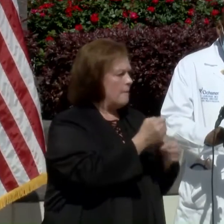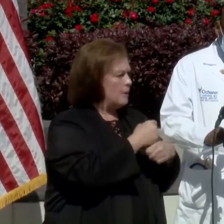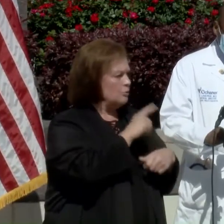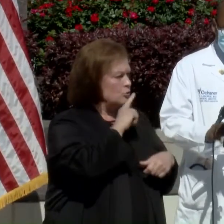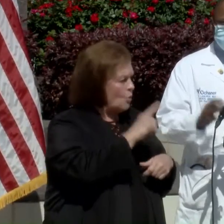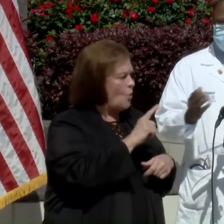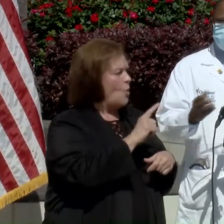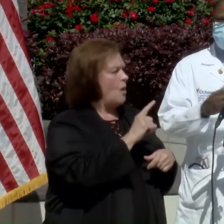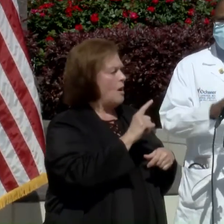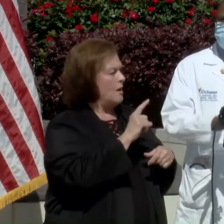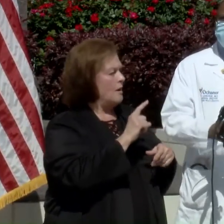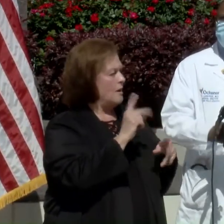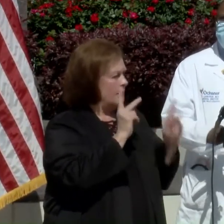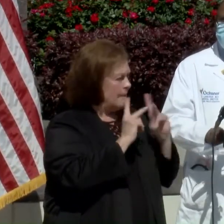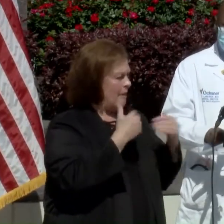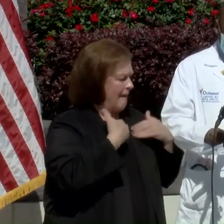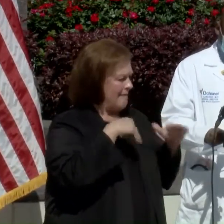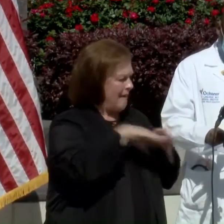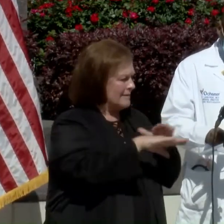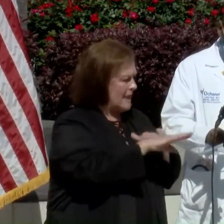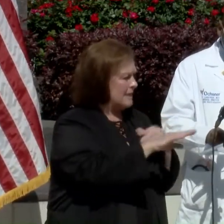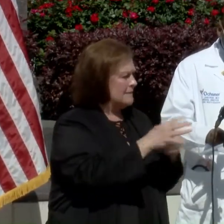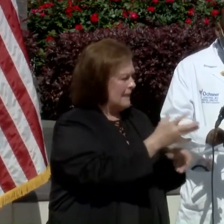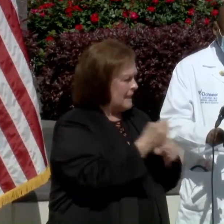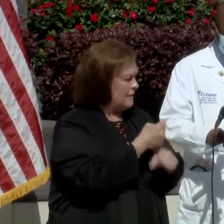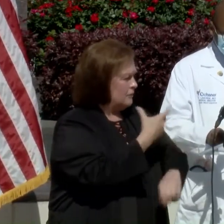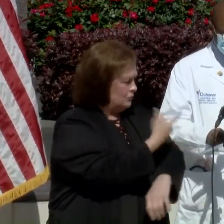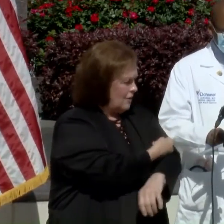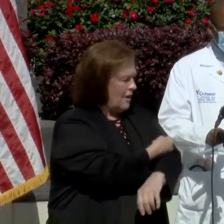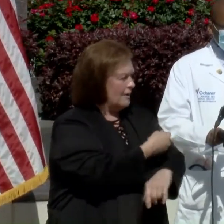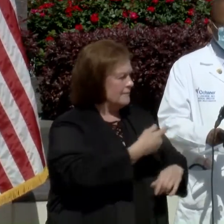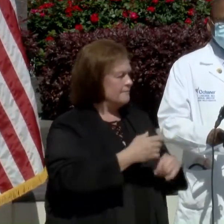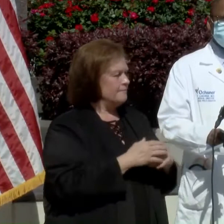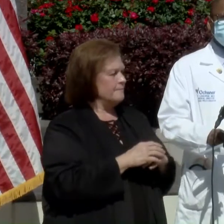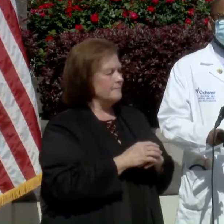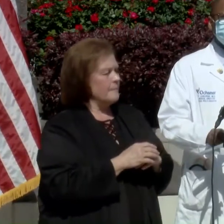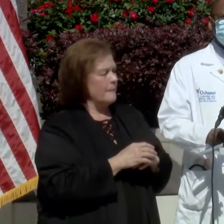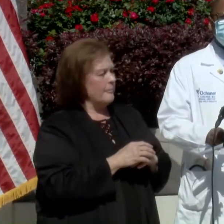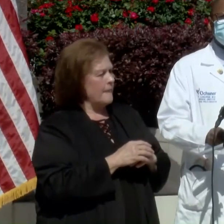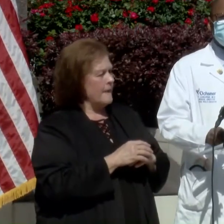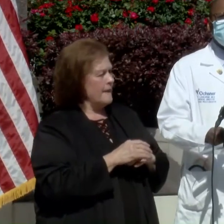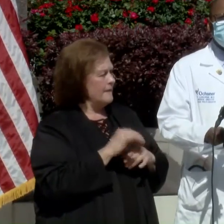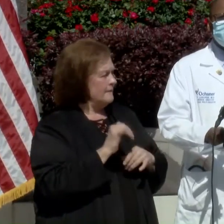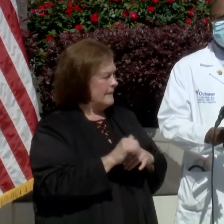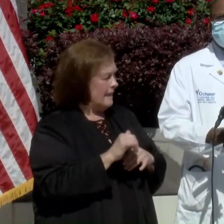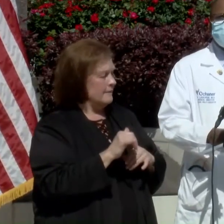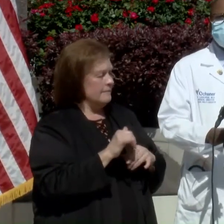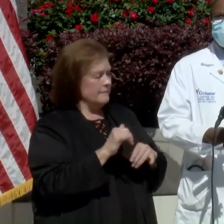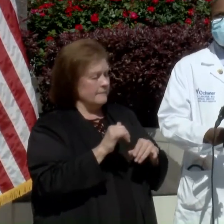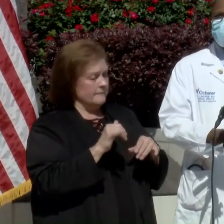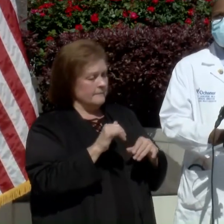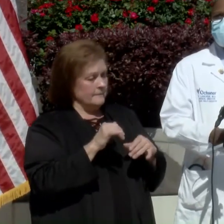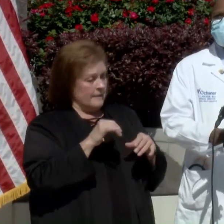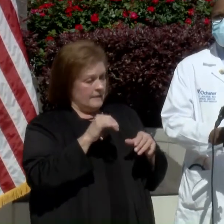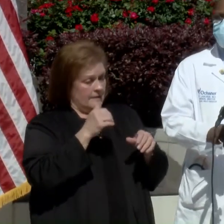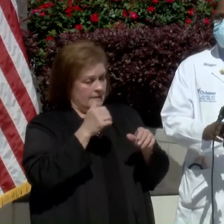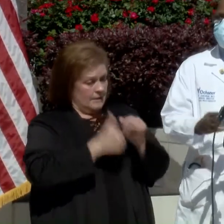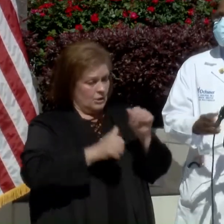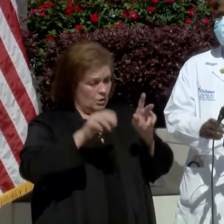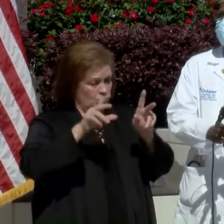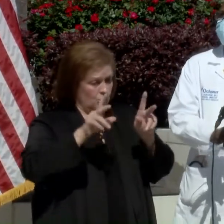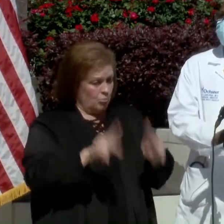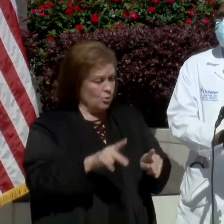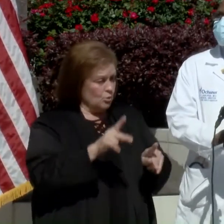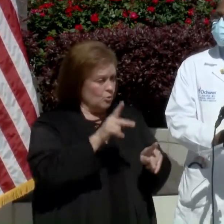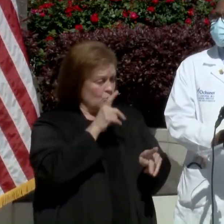that again, as I said earlier, every dose administered continues to be one step closer to what we're all aiming for,